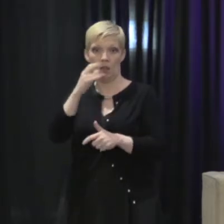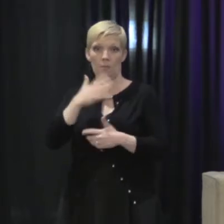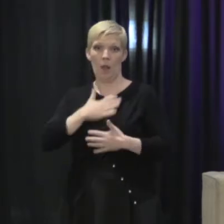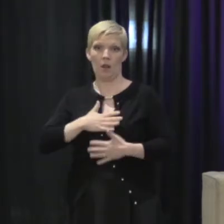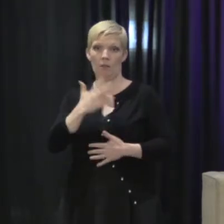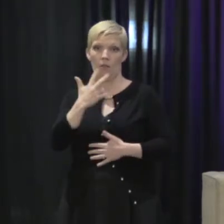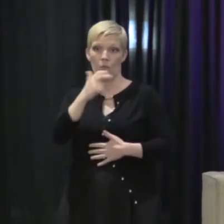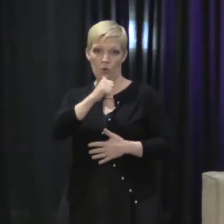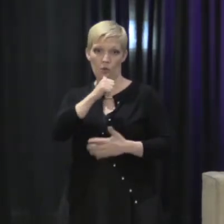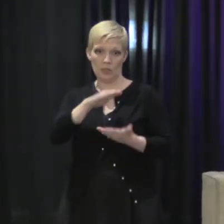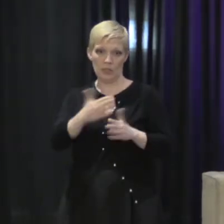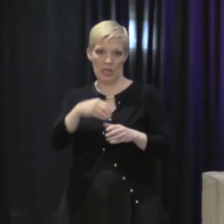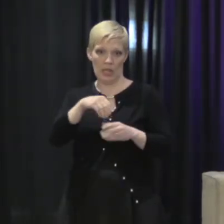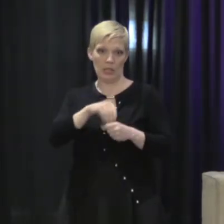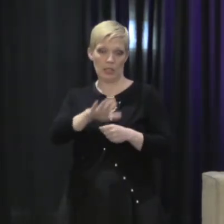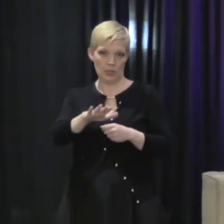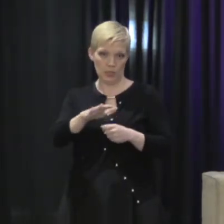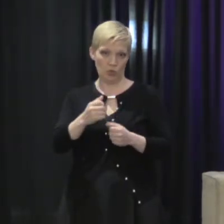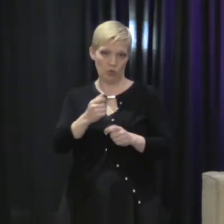girls dead inside his truck.